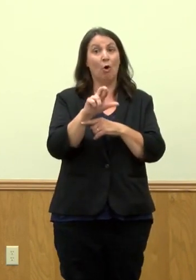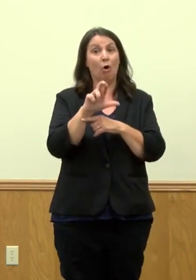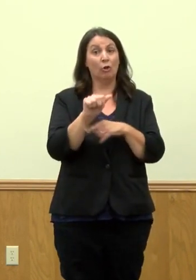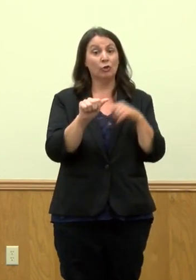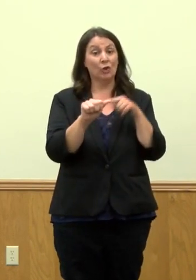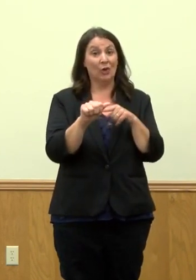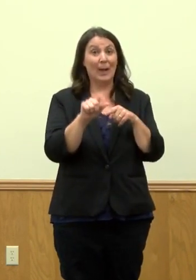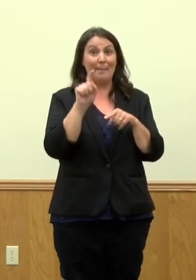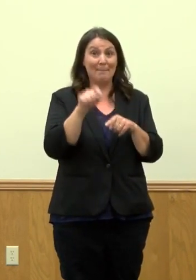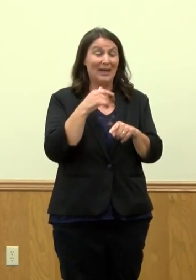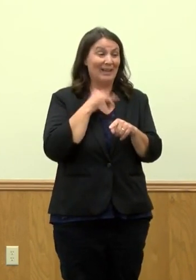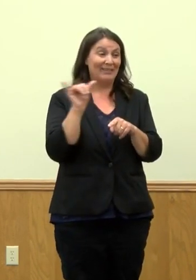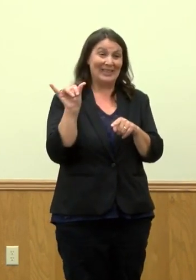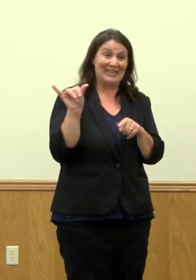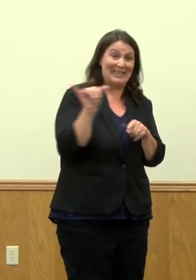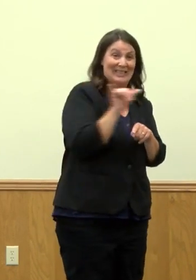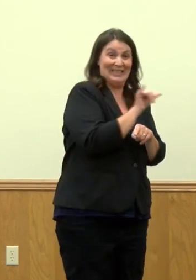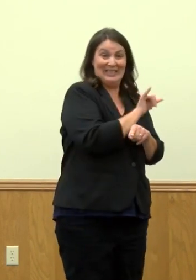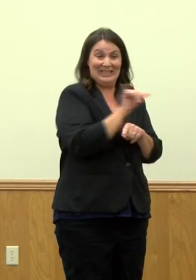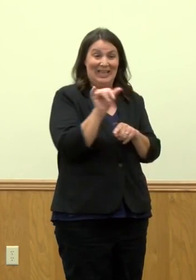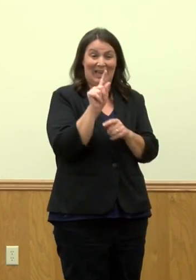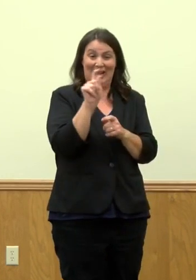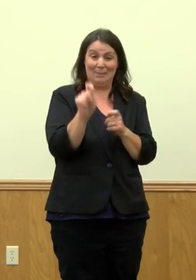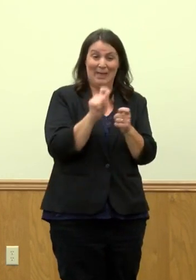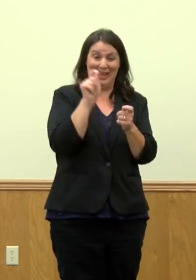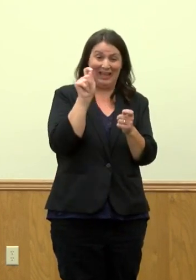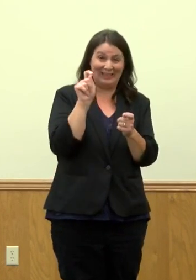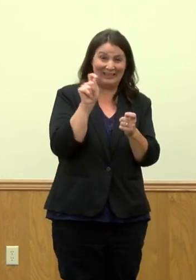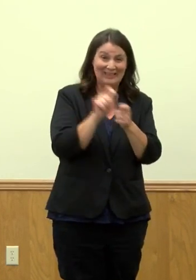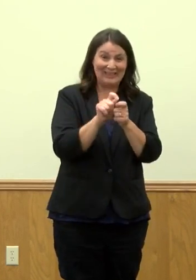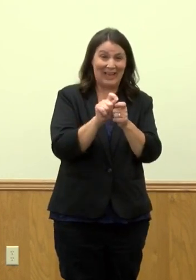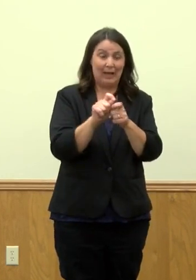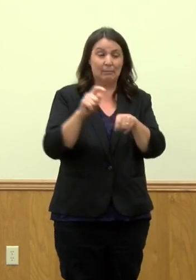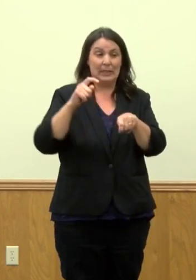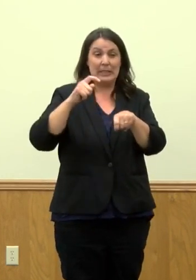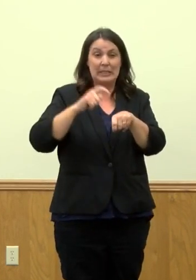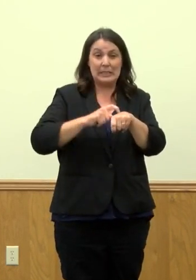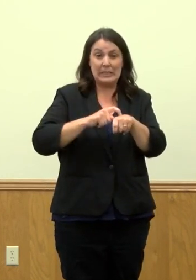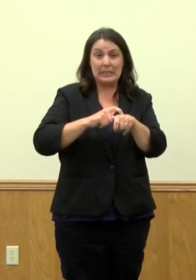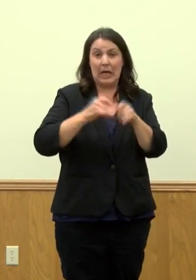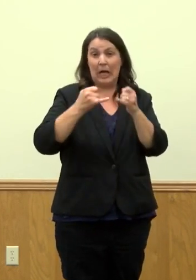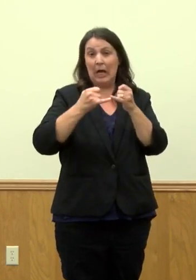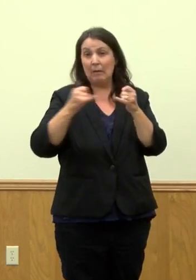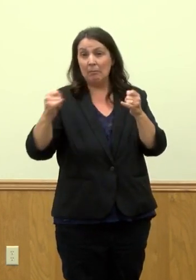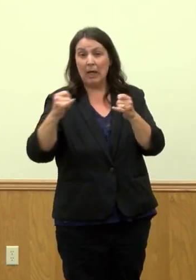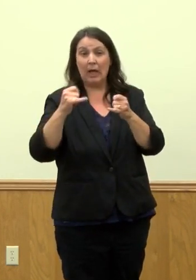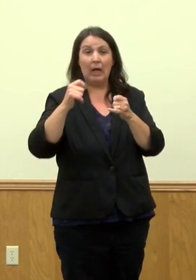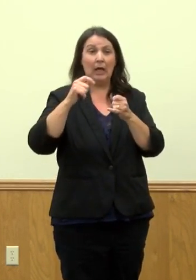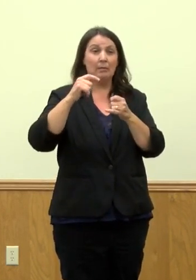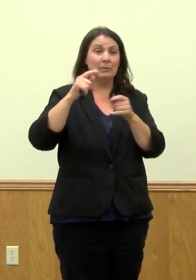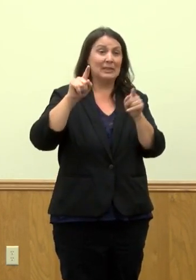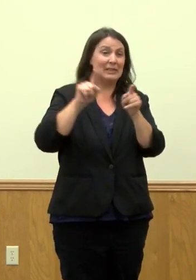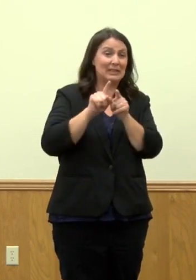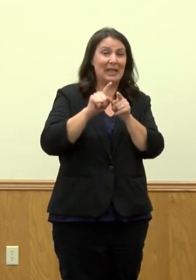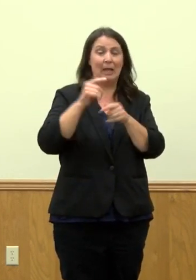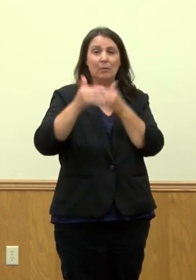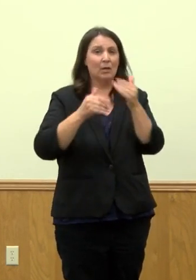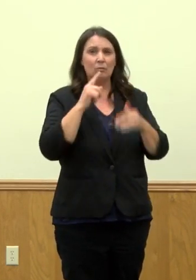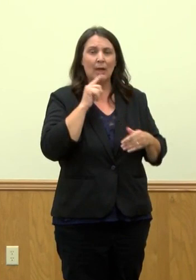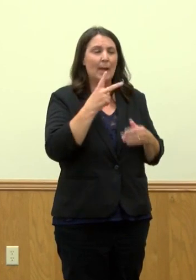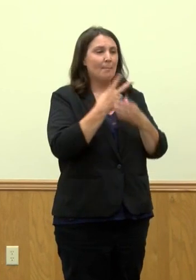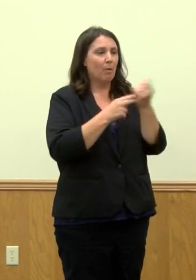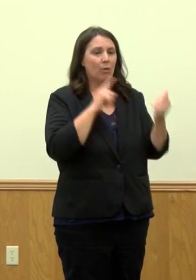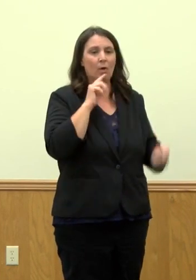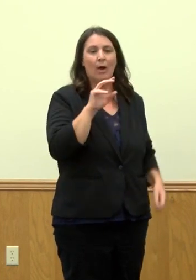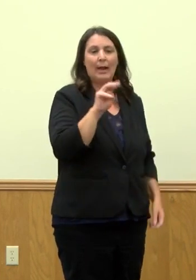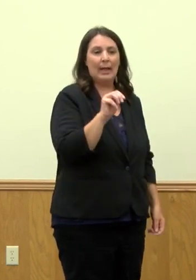the same exact timeline or process that Pfizer did. They both are mRNA vaccines, but they